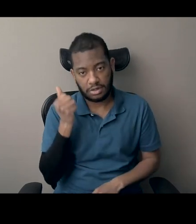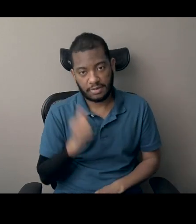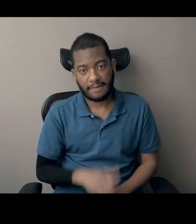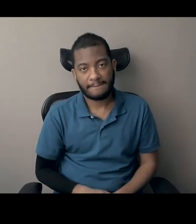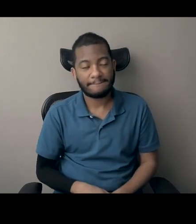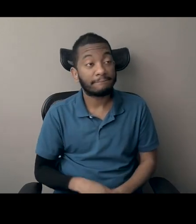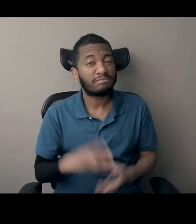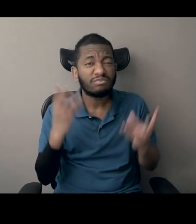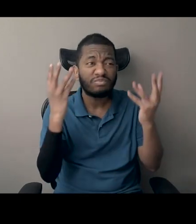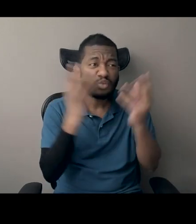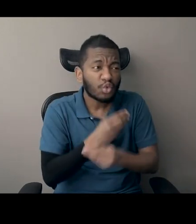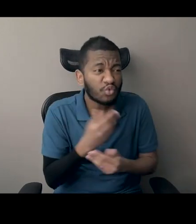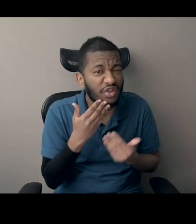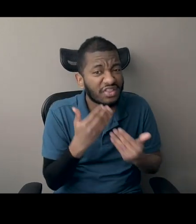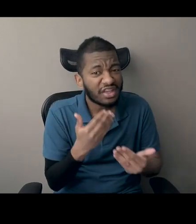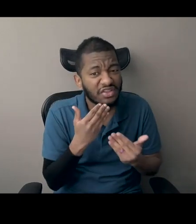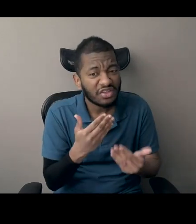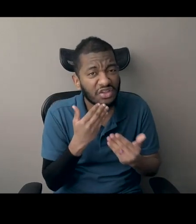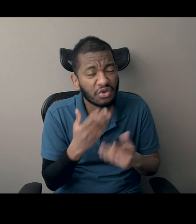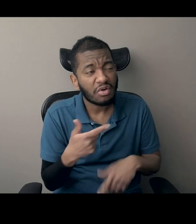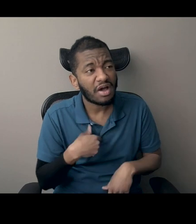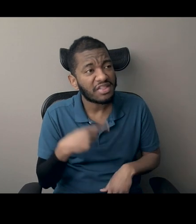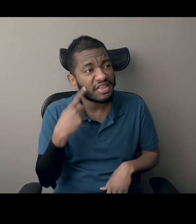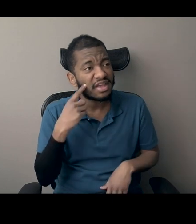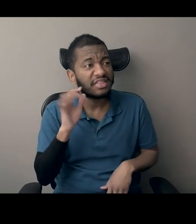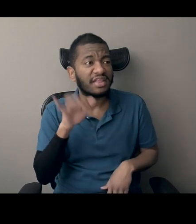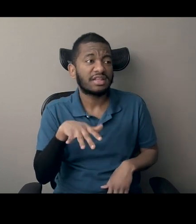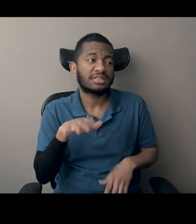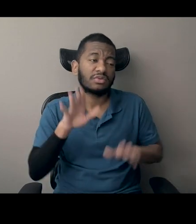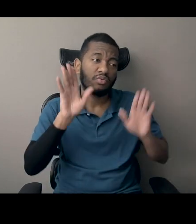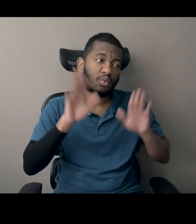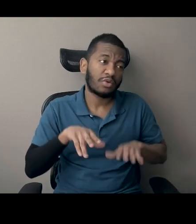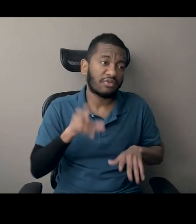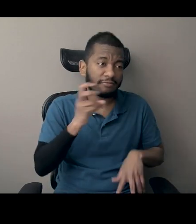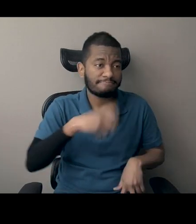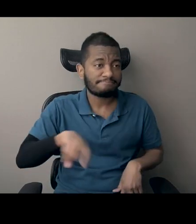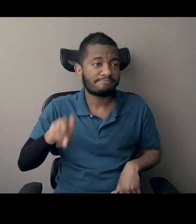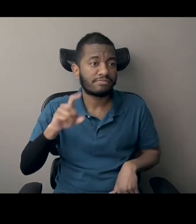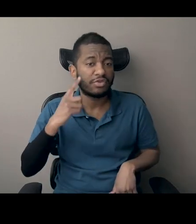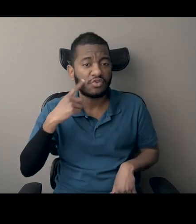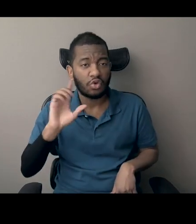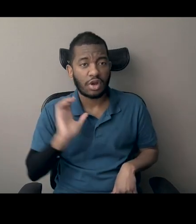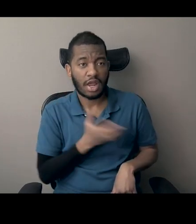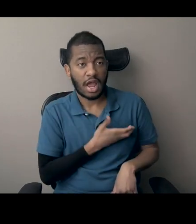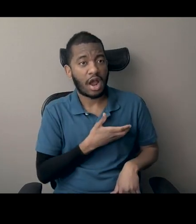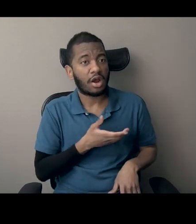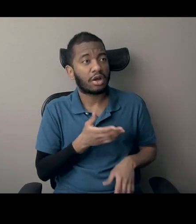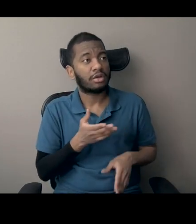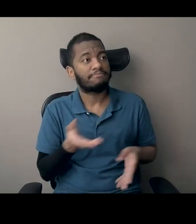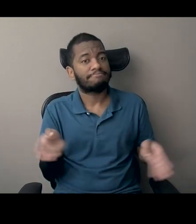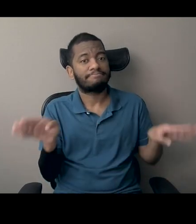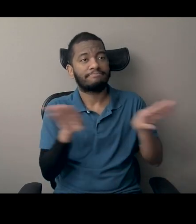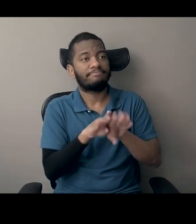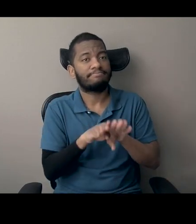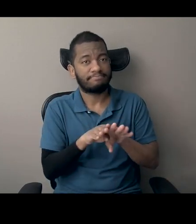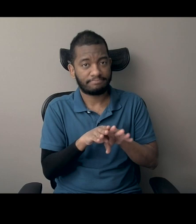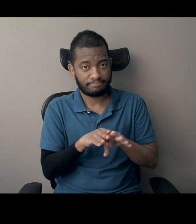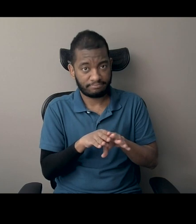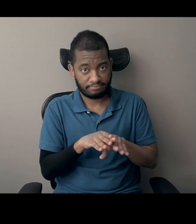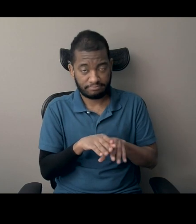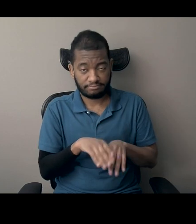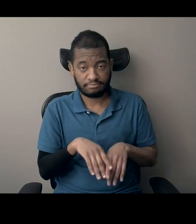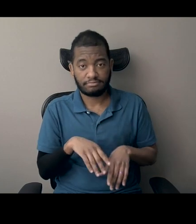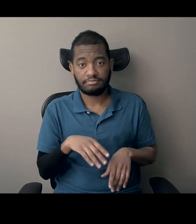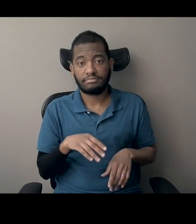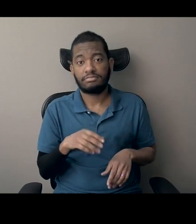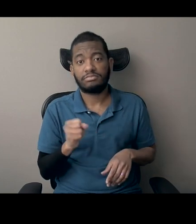Beautiful. Thank you for that. I think that's a wonderful segue into, uh, our closing. Kimberly, I want to share my screen.